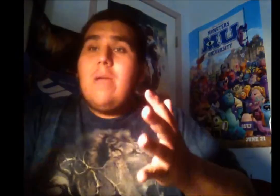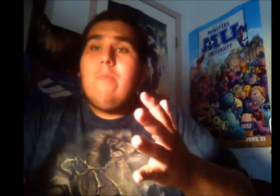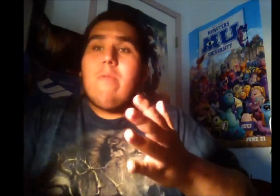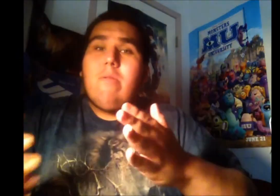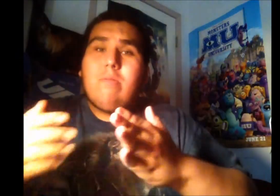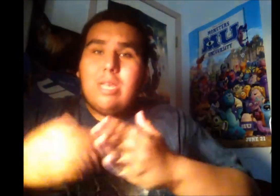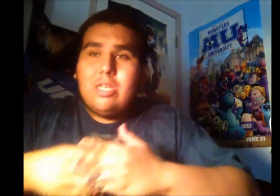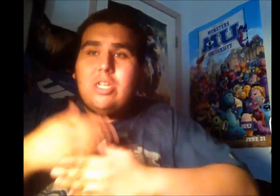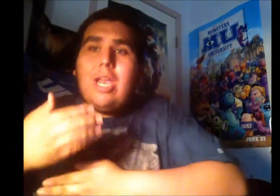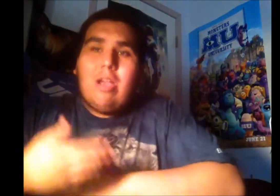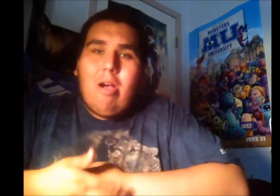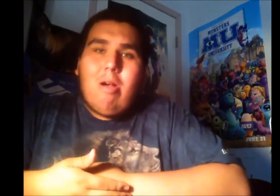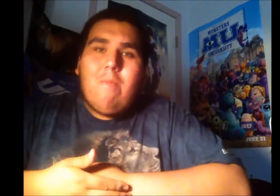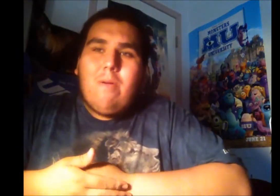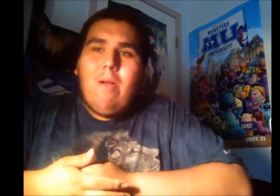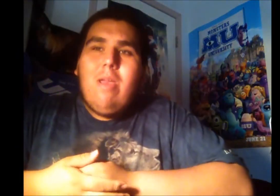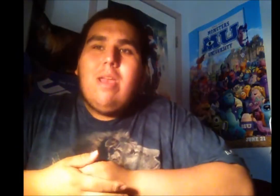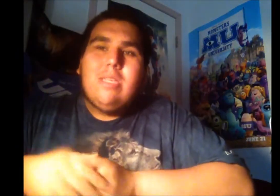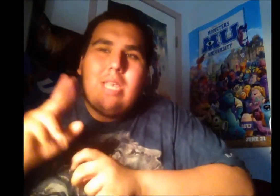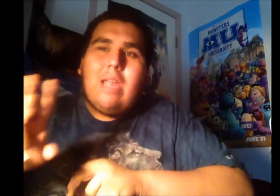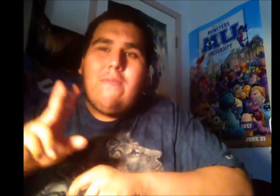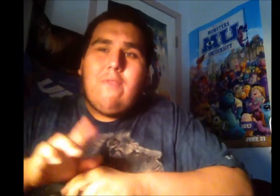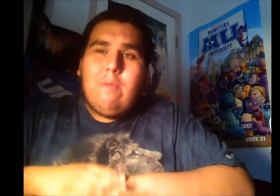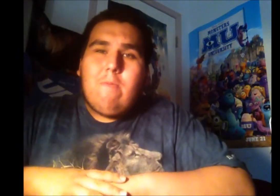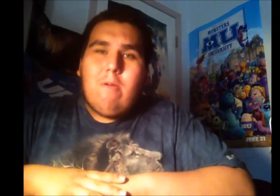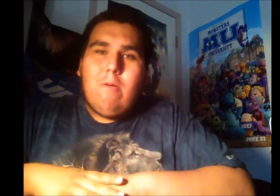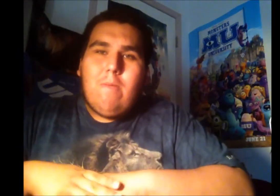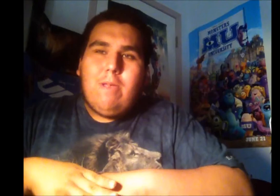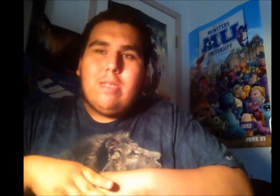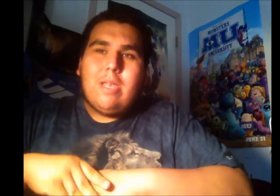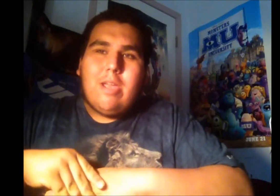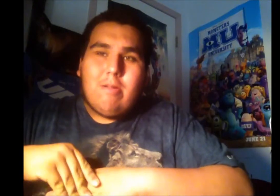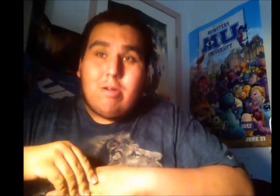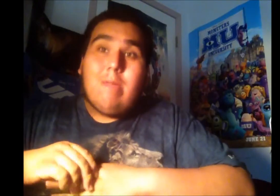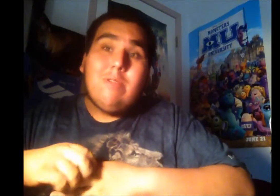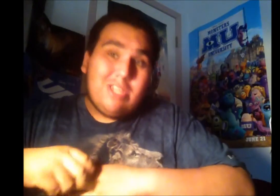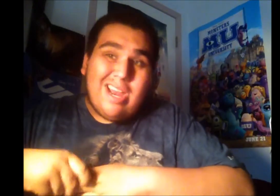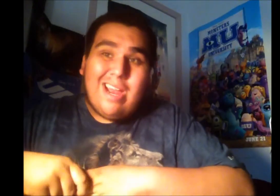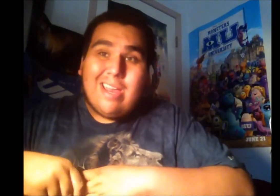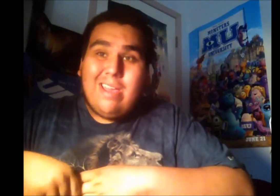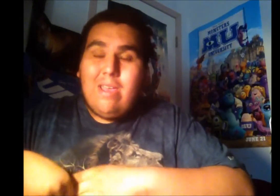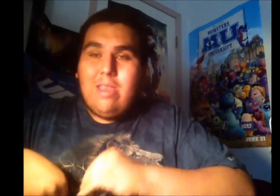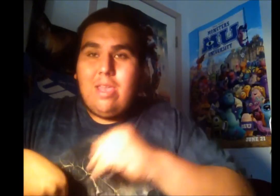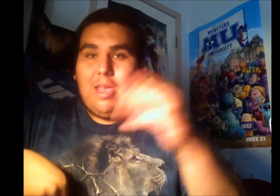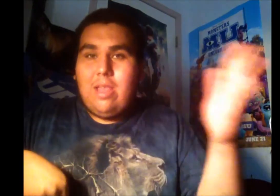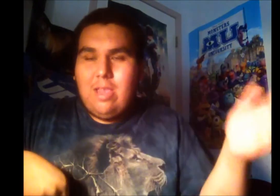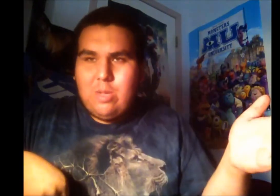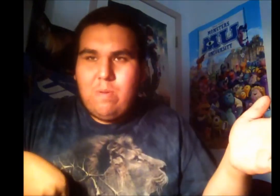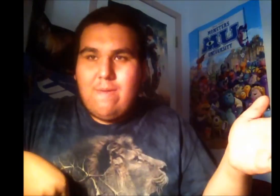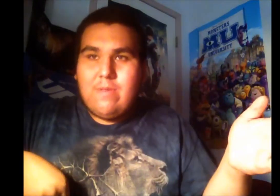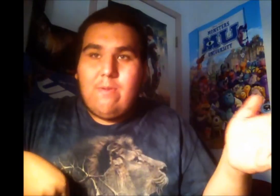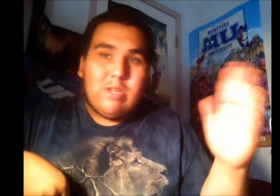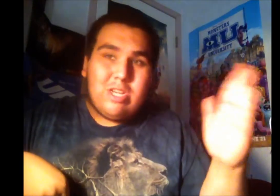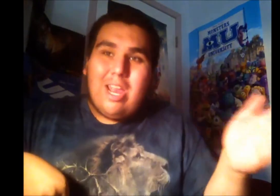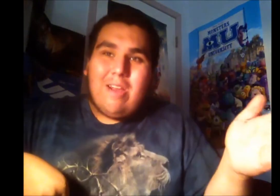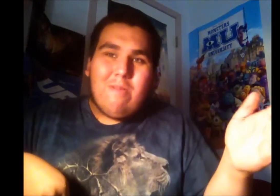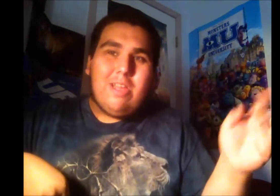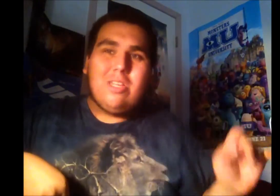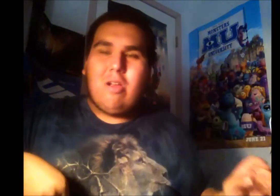Tom Cruise as Jack Harper. Second film in a row, he plays a character named Jack. His previous film was Jack Reacher.